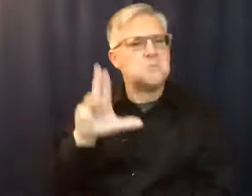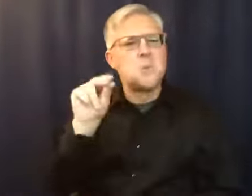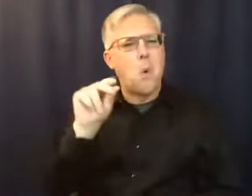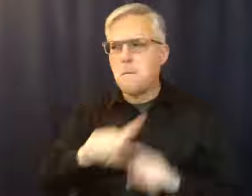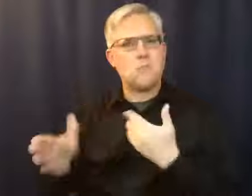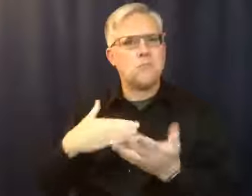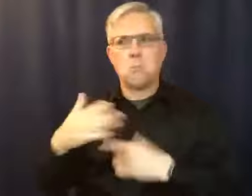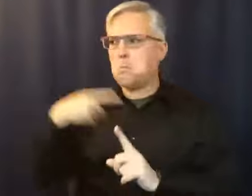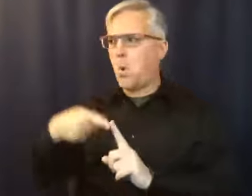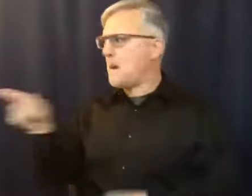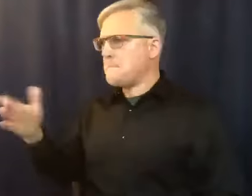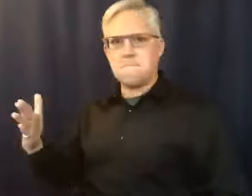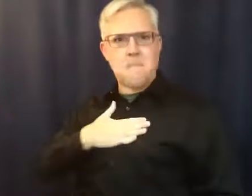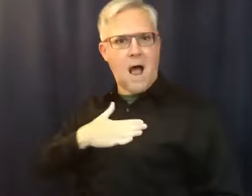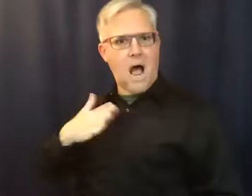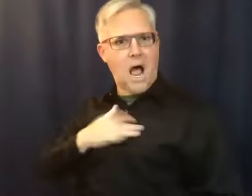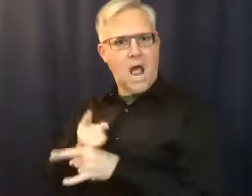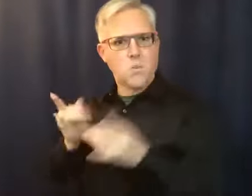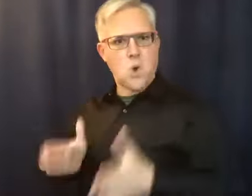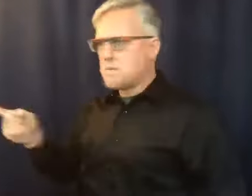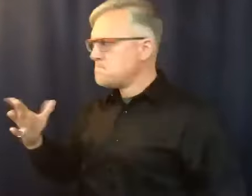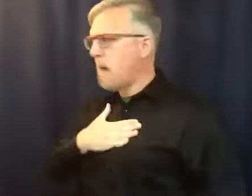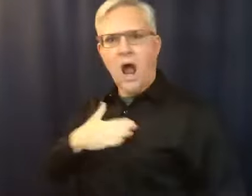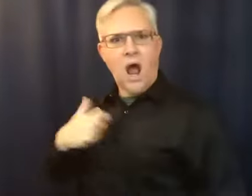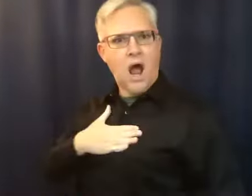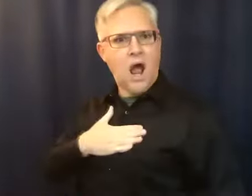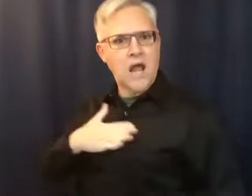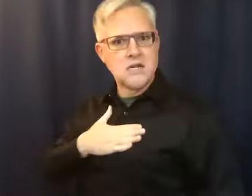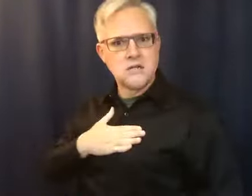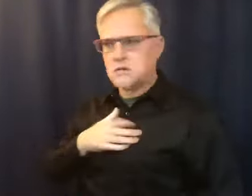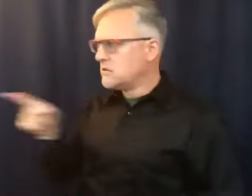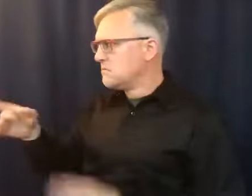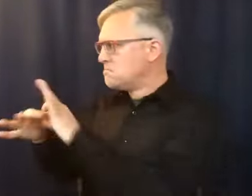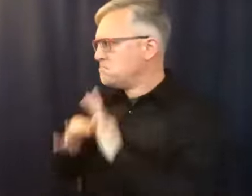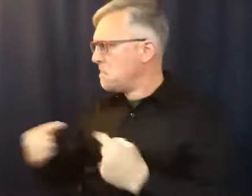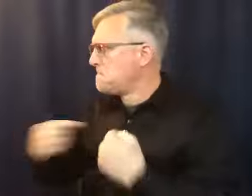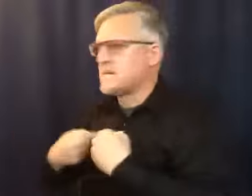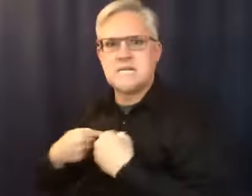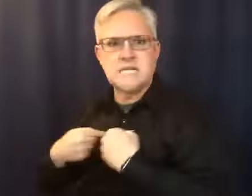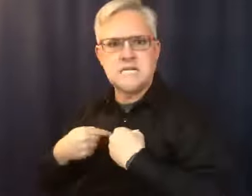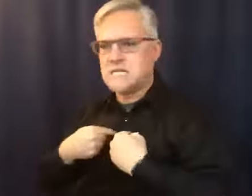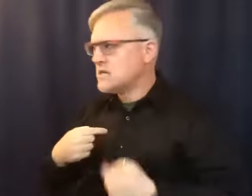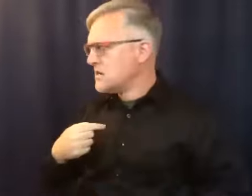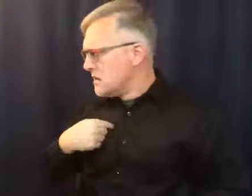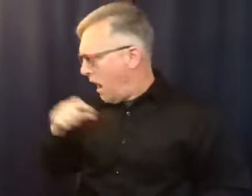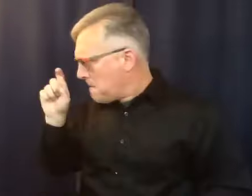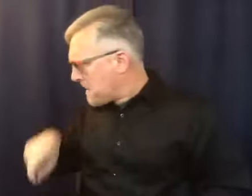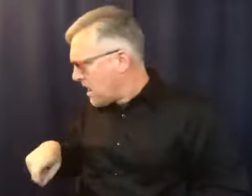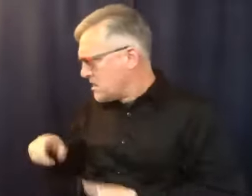You know, I couldn't get that through my, he was my alcoholic. And I thought that I had the ability to solve him.